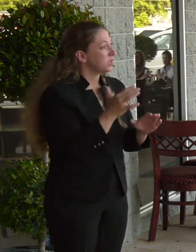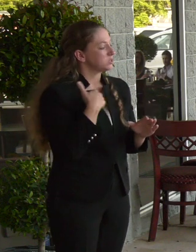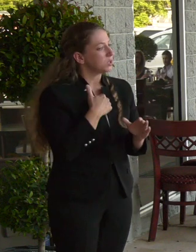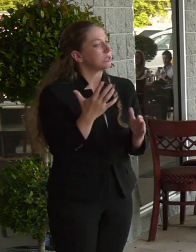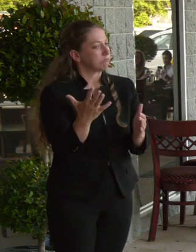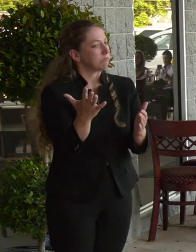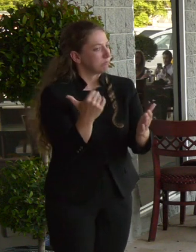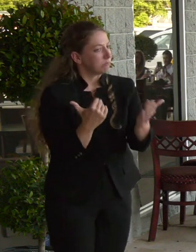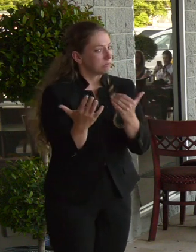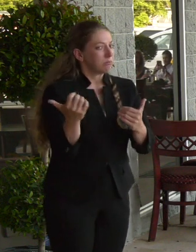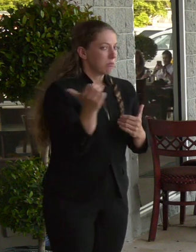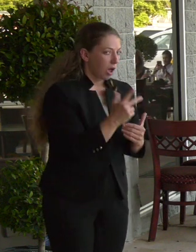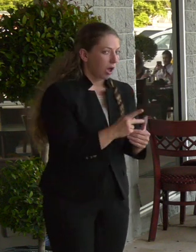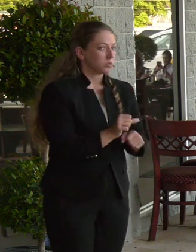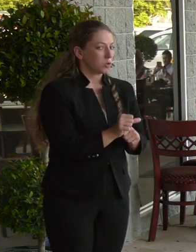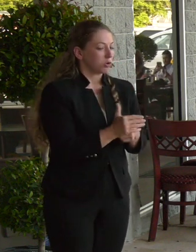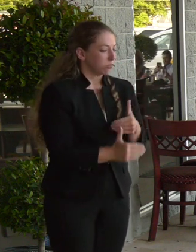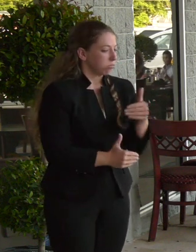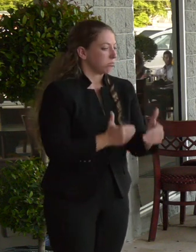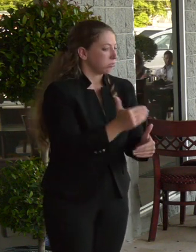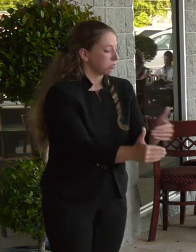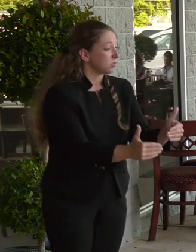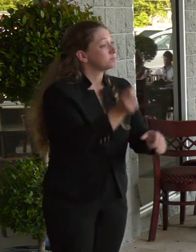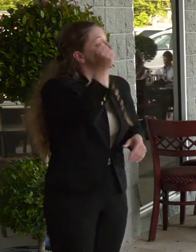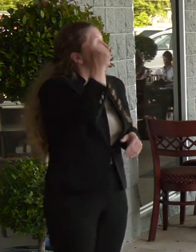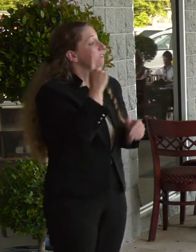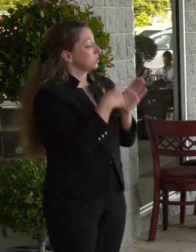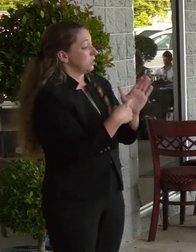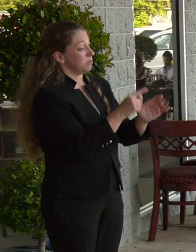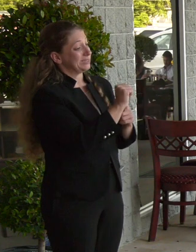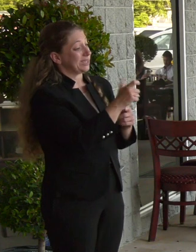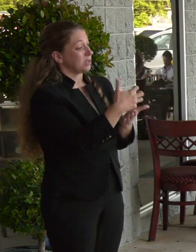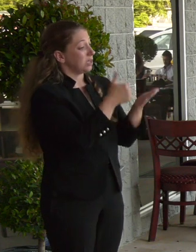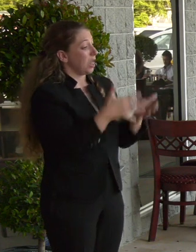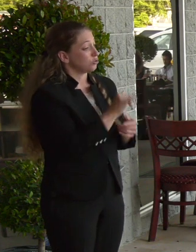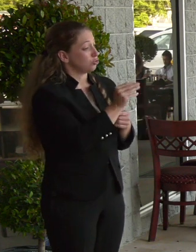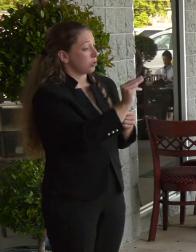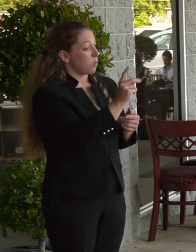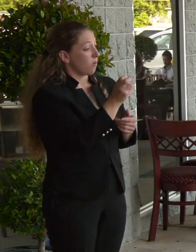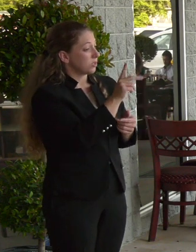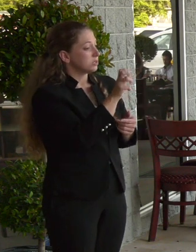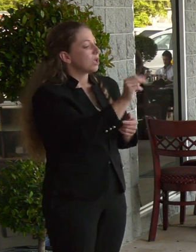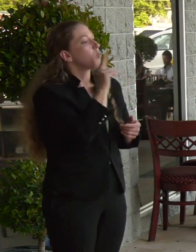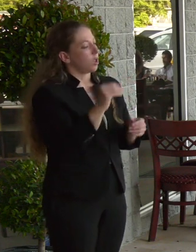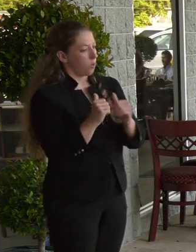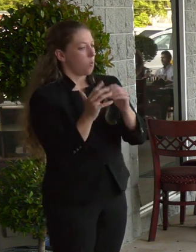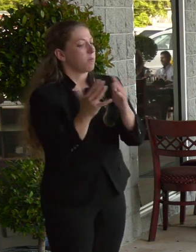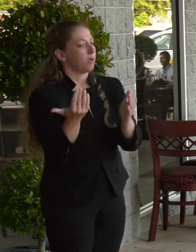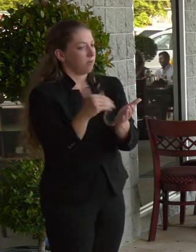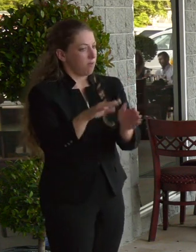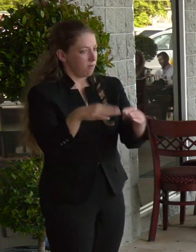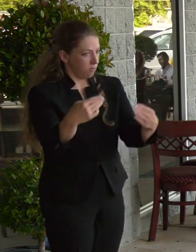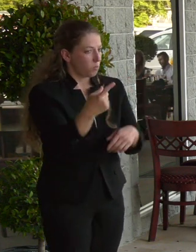over the coming days. For example, tax collector Jim Overton will be opening another branch location on Thursday this week and another next